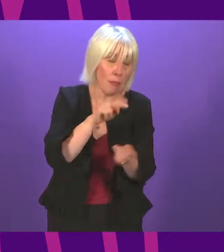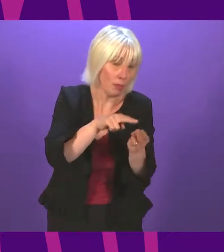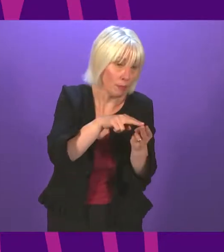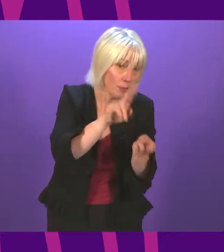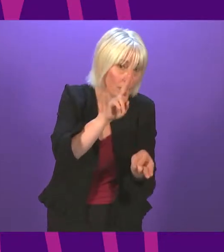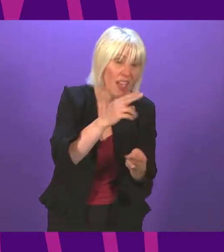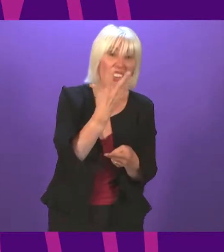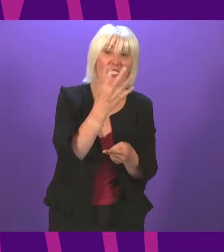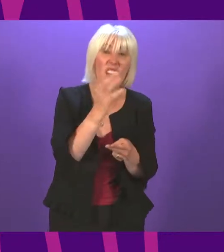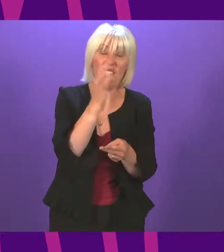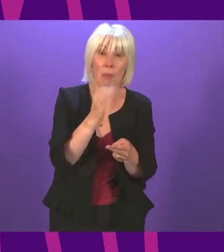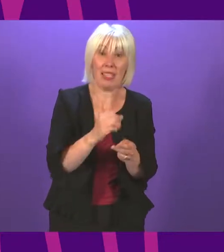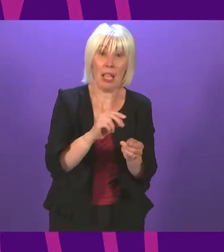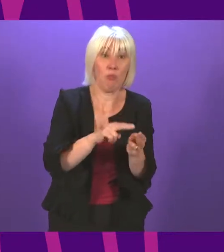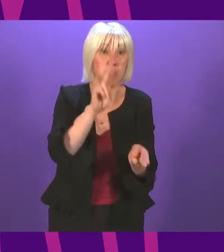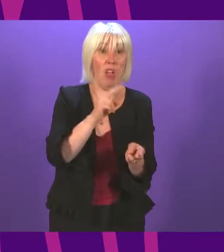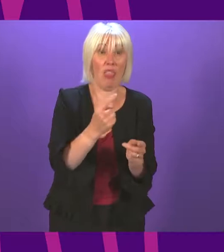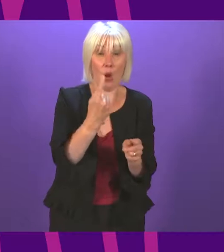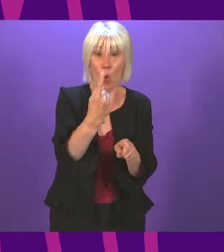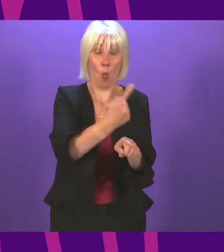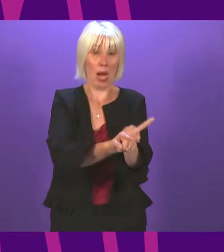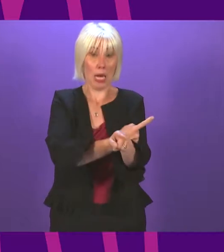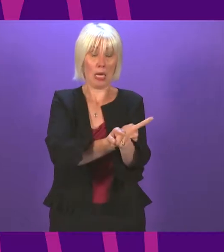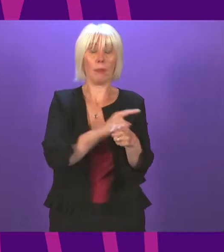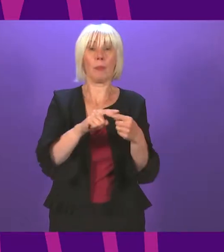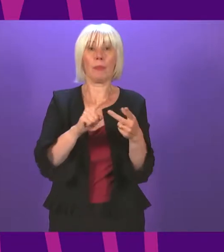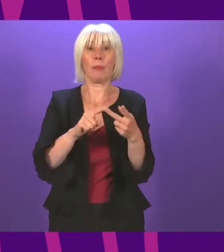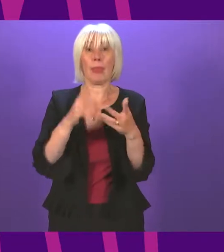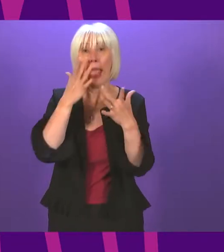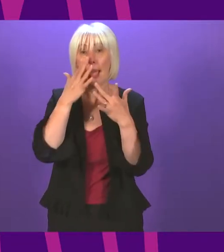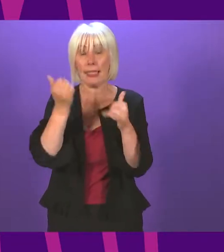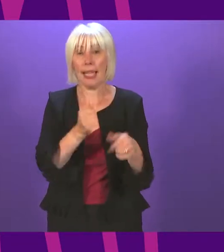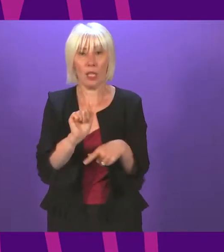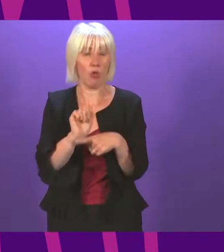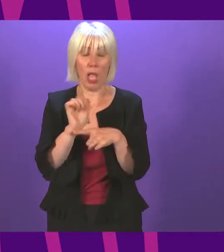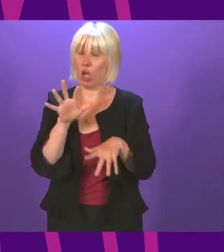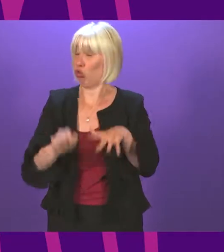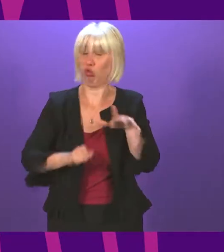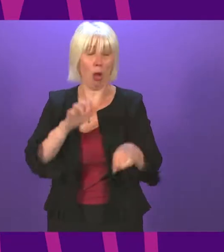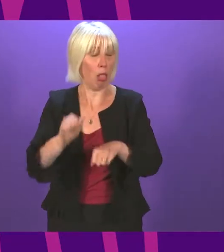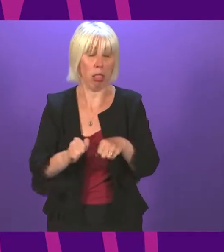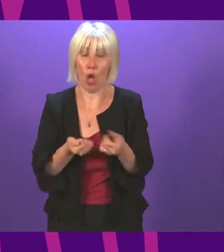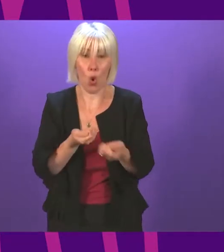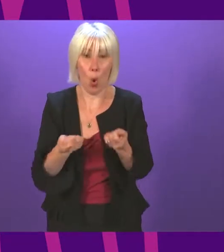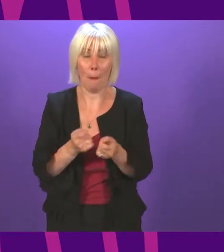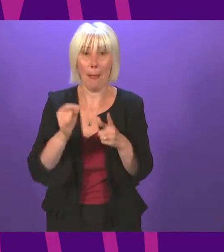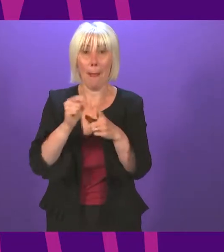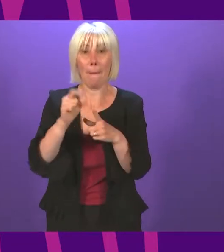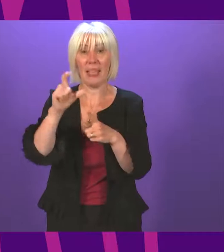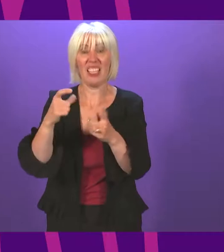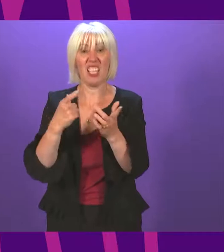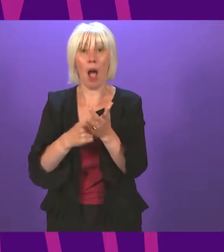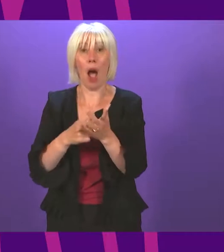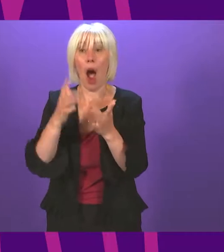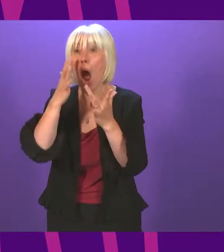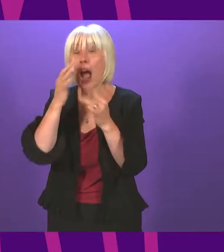than they were a mere week ago. Test and protect are struggling to cope. PCR testing kits ran out for days on